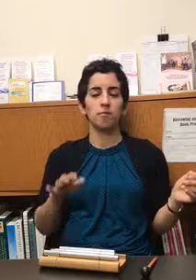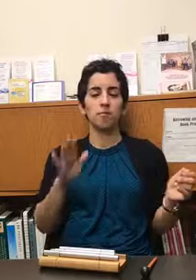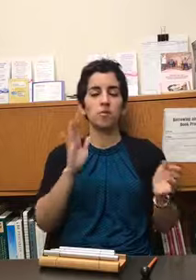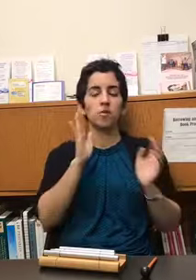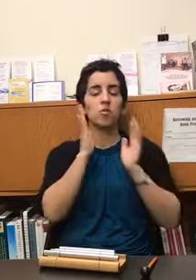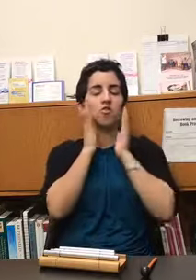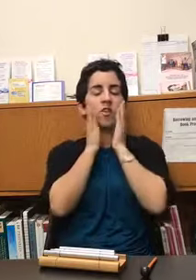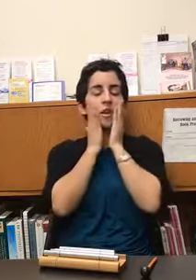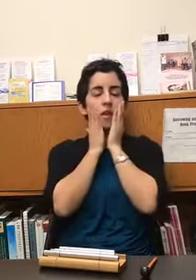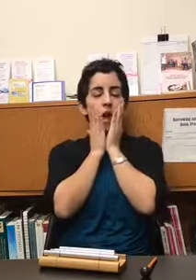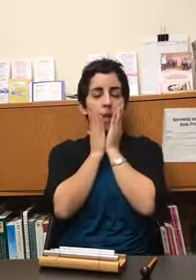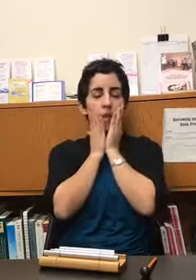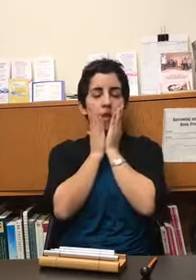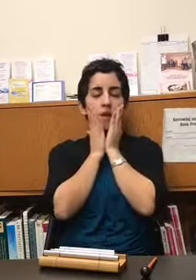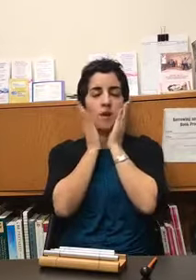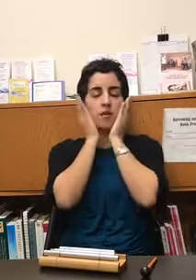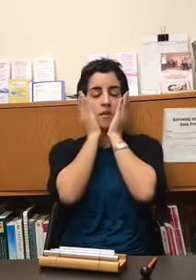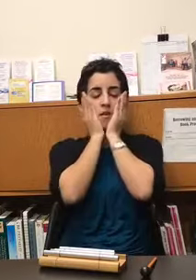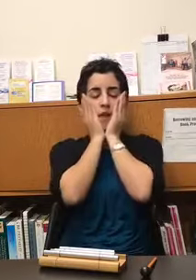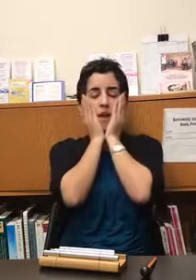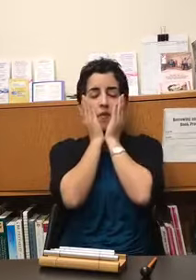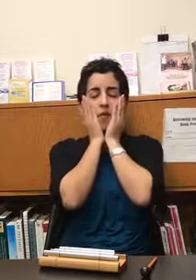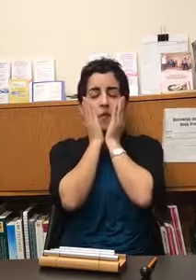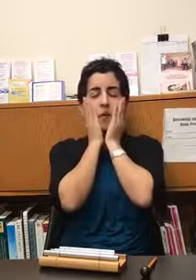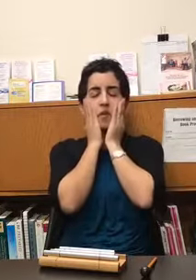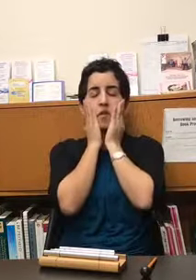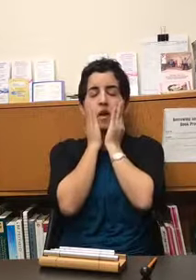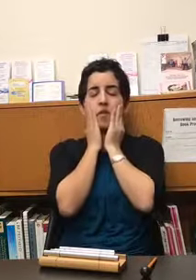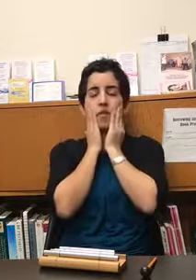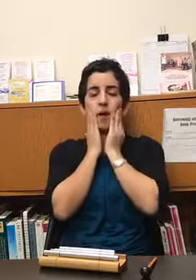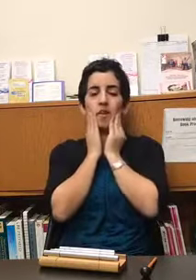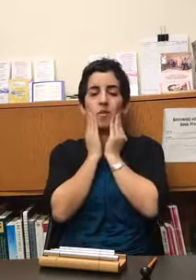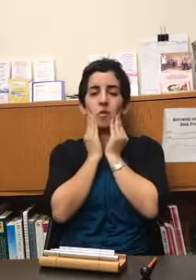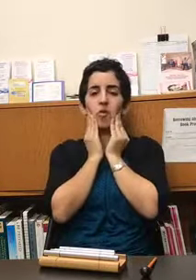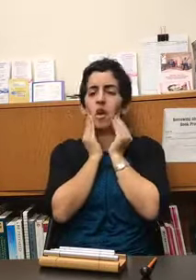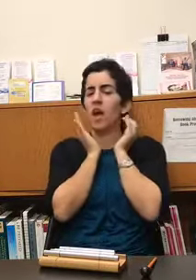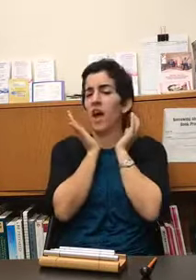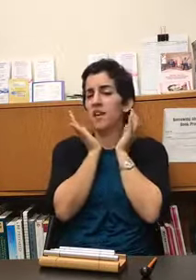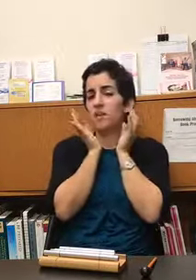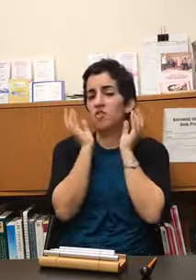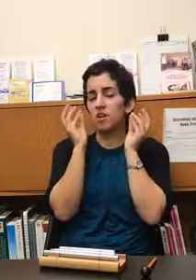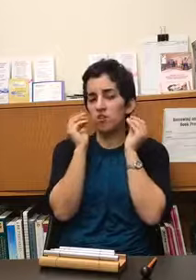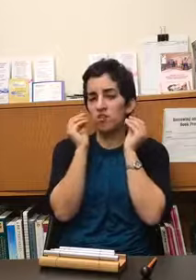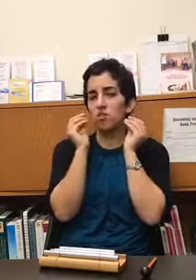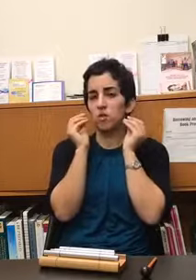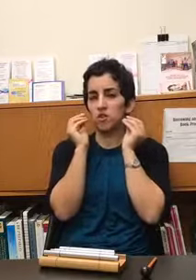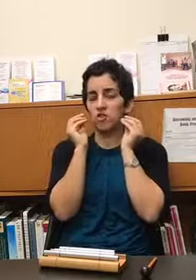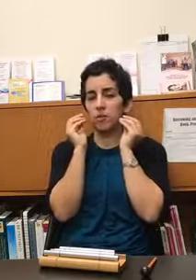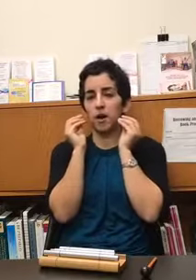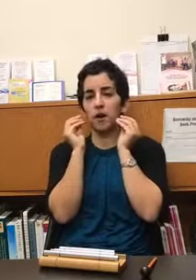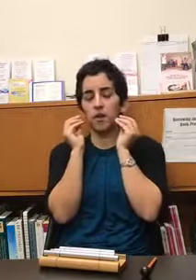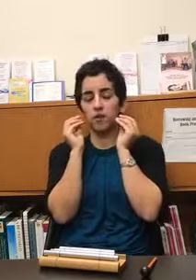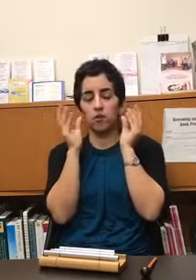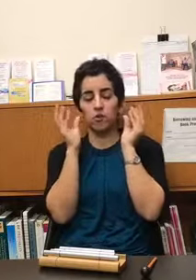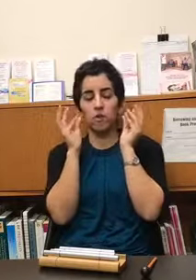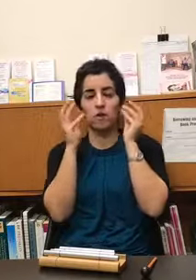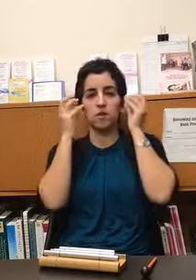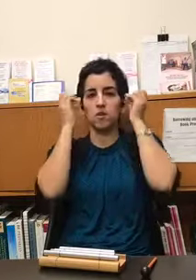so i'm just gently humming and the idea is that everything remains as soft as possible and it's a chance to tune into your body if you do this and your